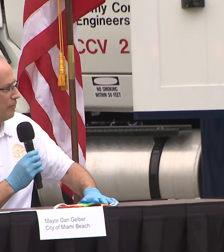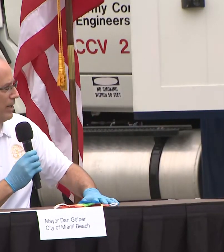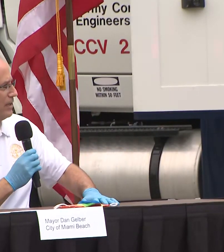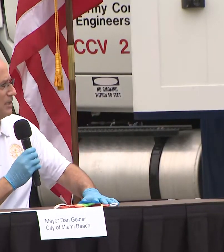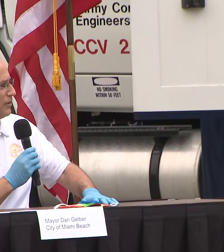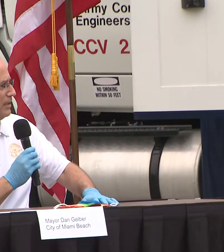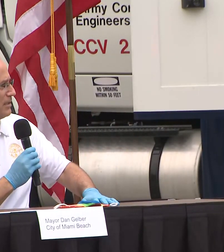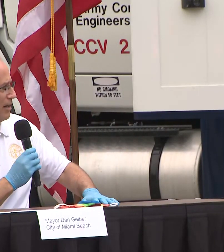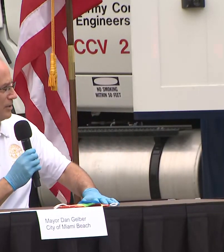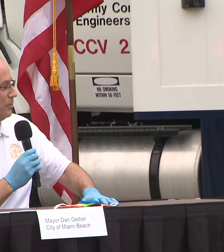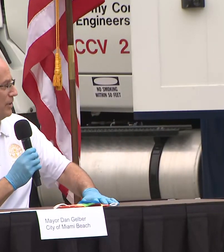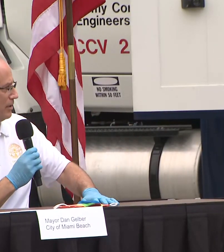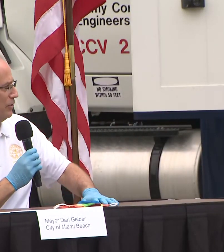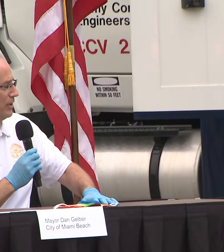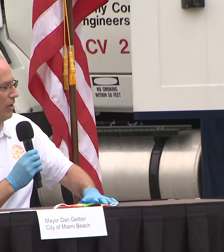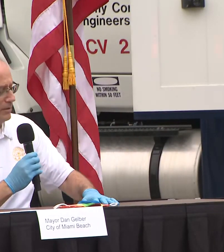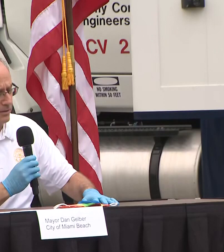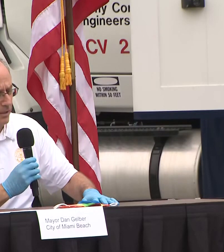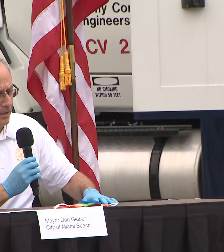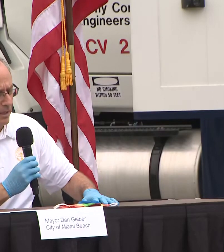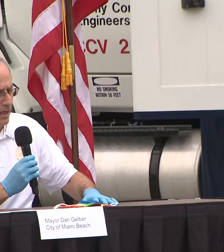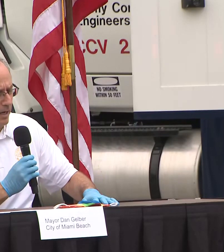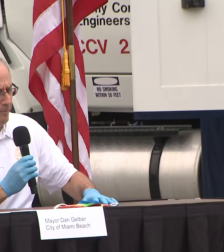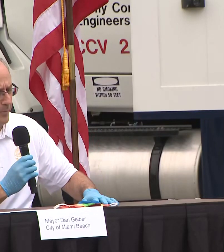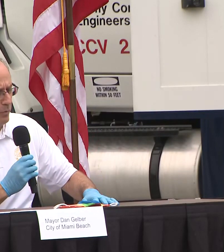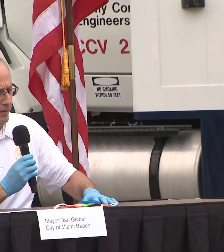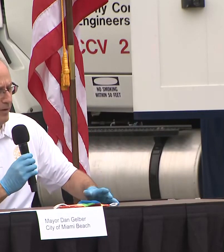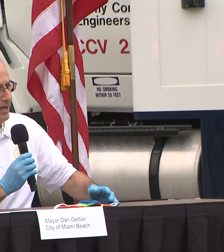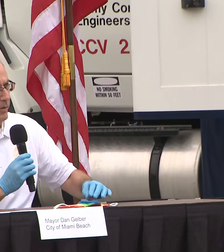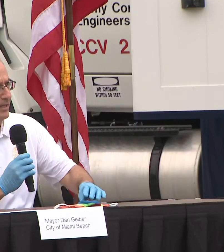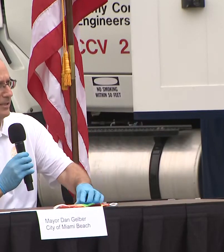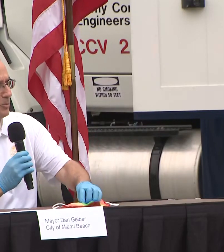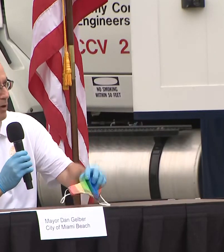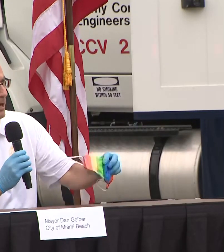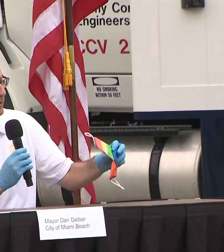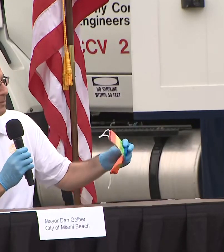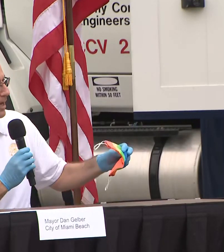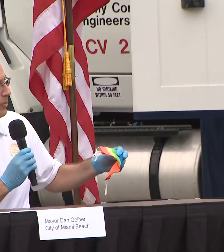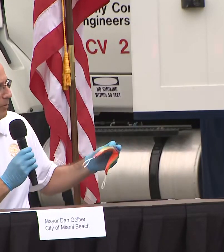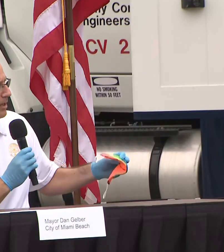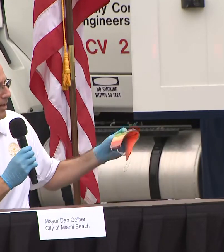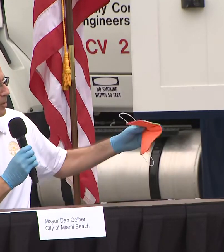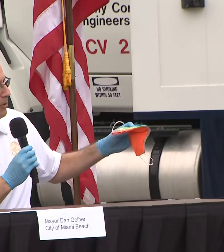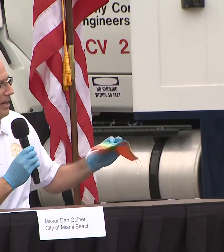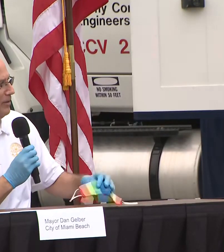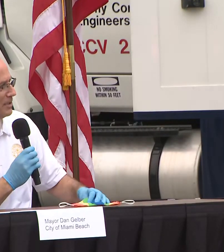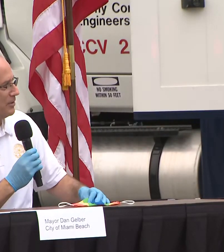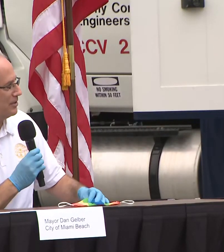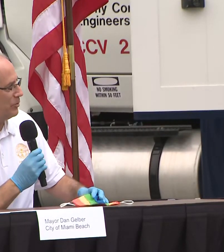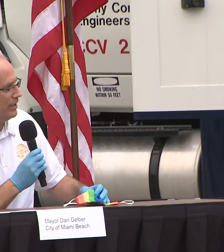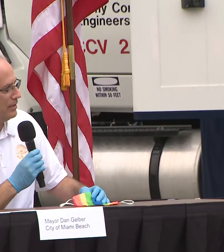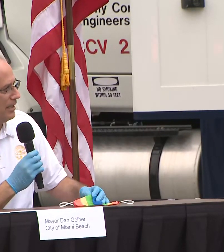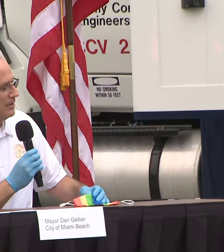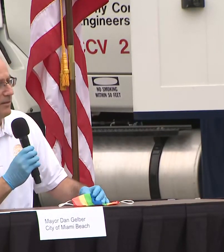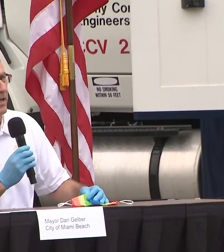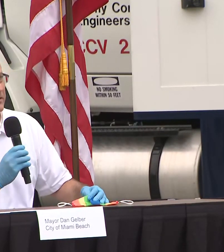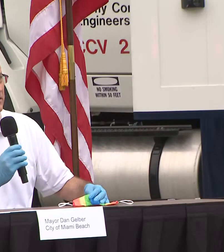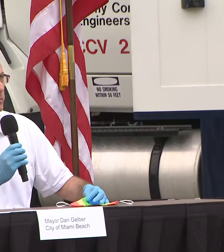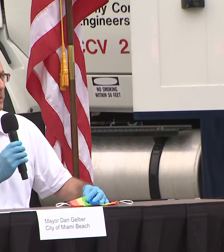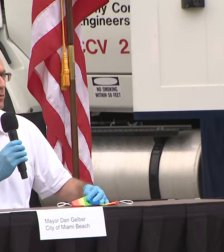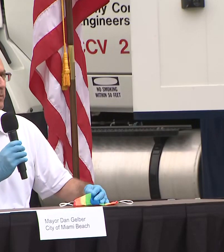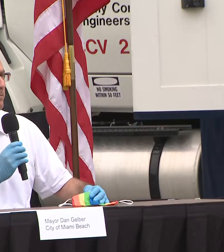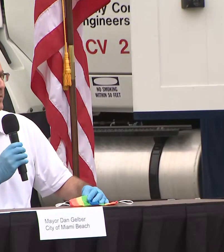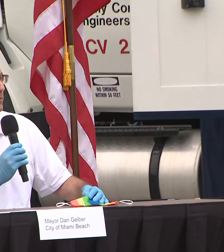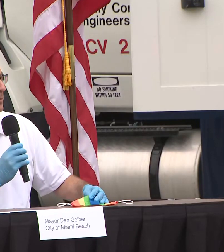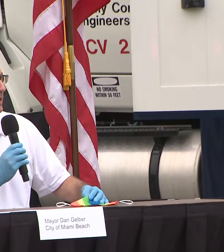amazing but frankly it's for the entire community including ours we find a way this is Pride Week by the way would have had our Pride Festival this week tens of